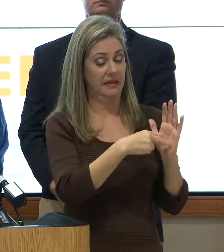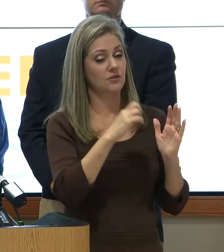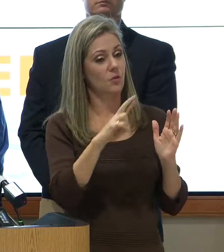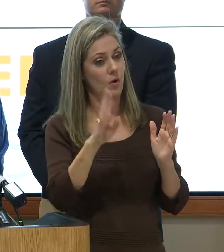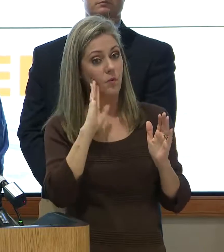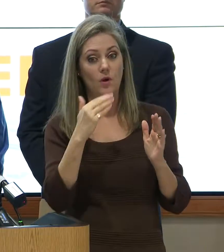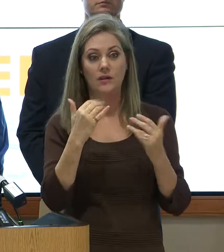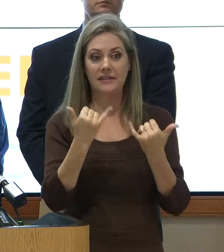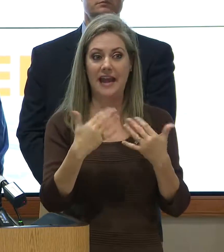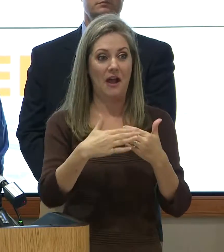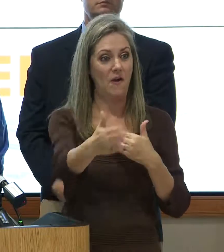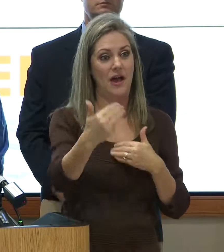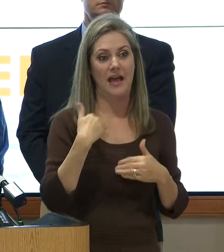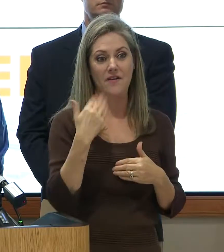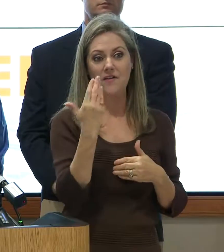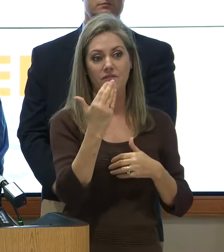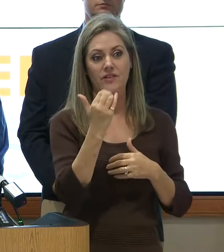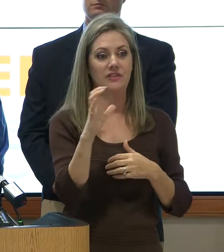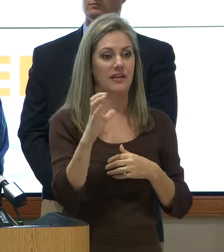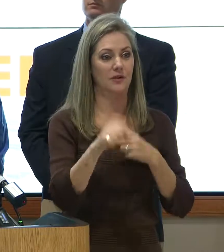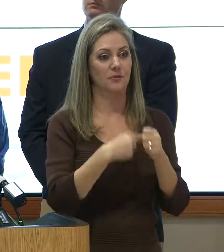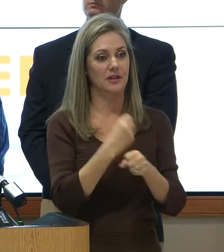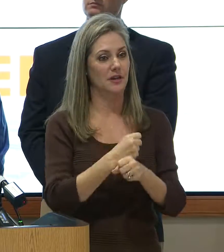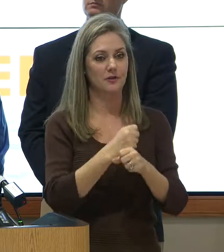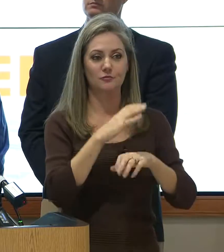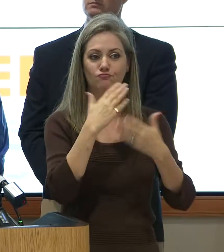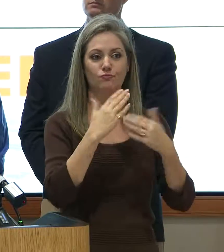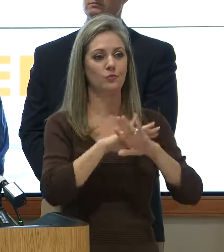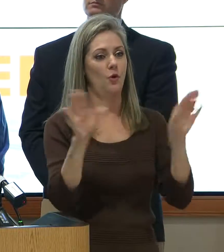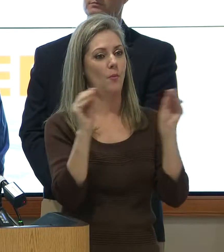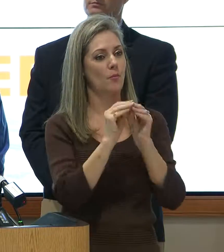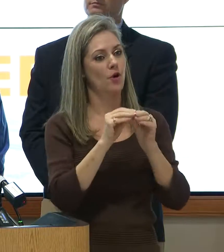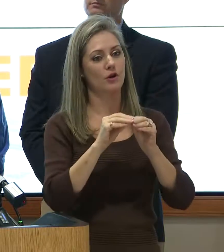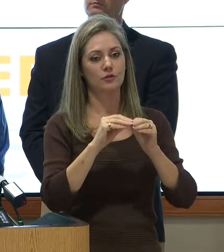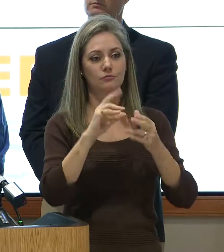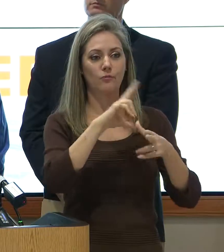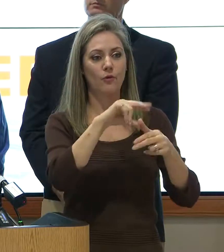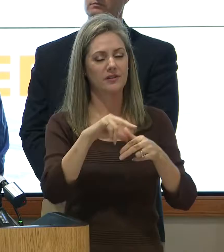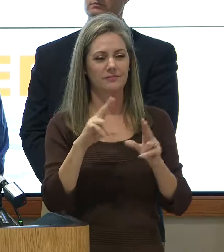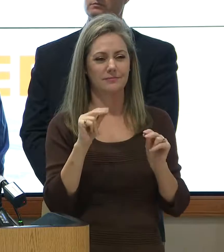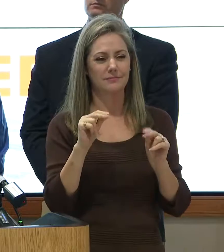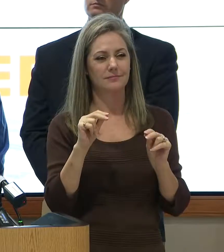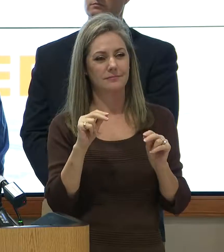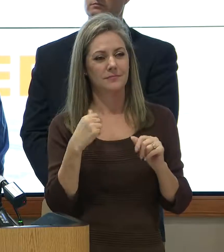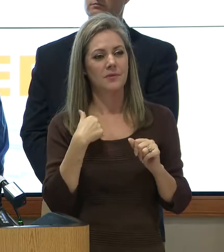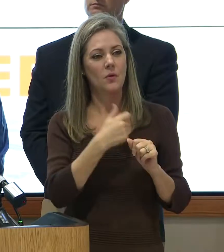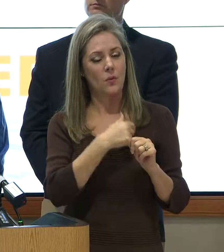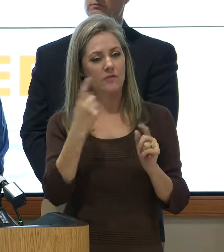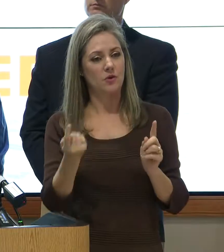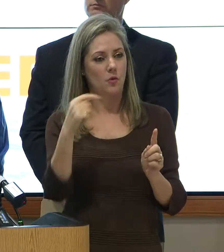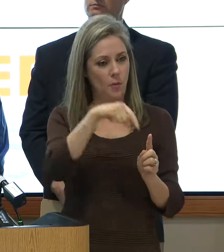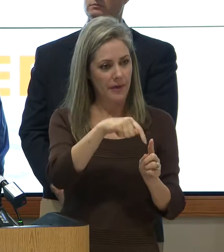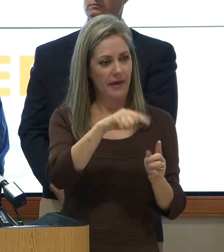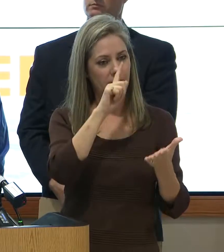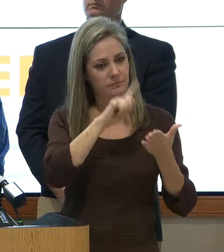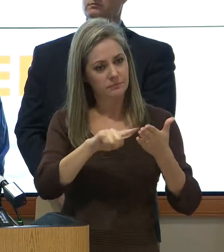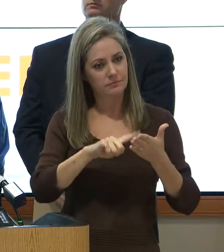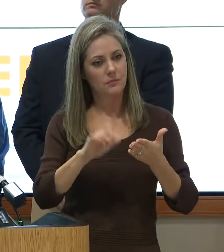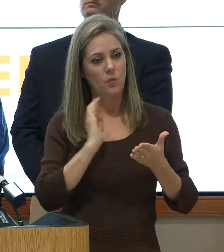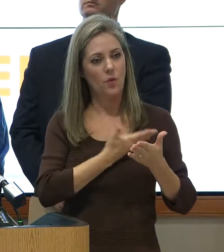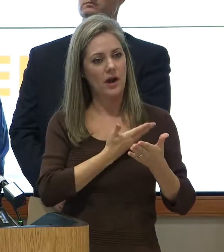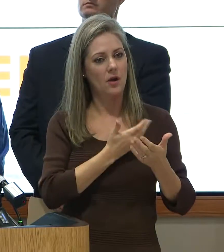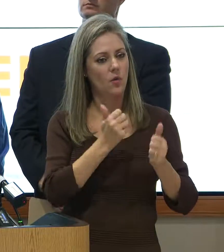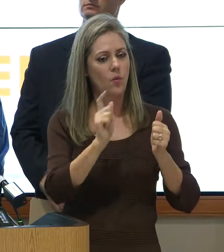free and clear? I don't think anybody thinks the latter is the case. So clearly, we've got to go back and look at what our